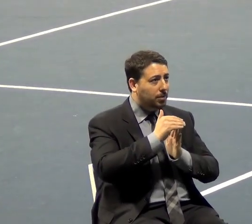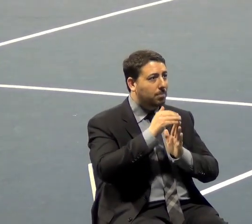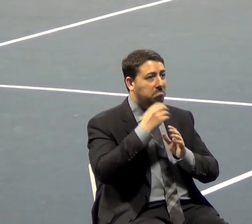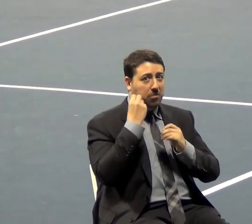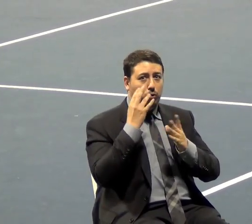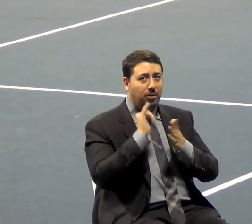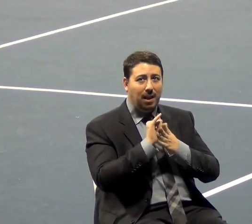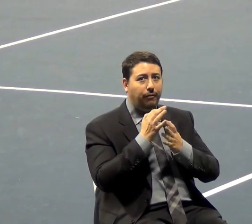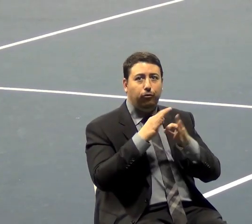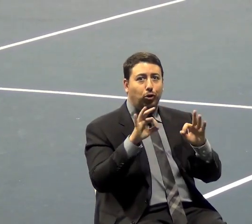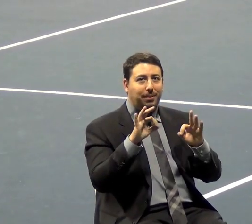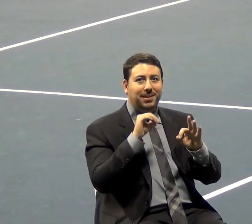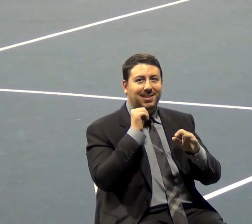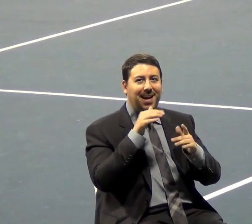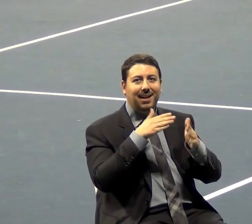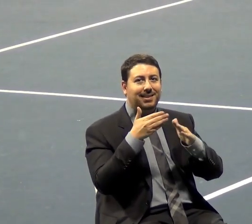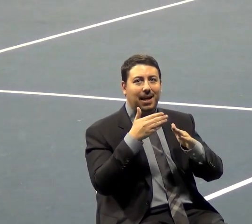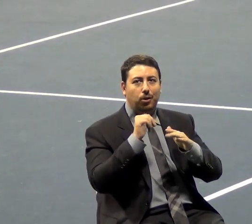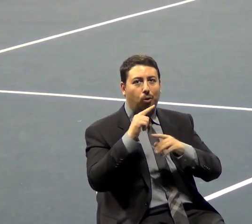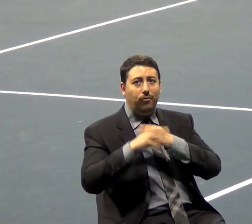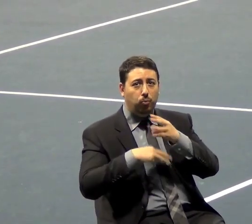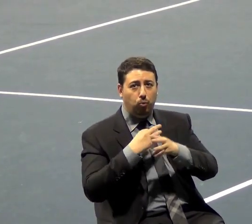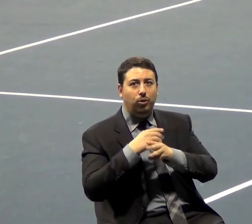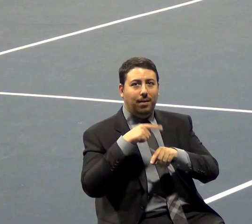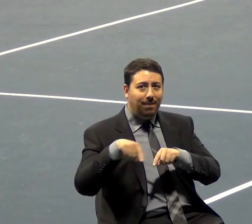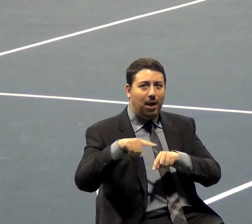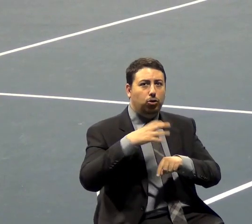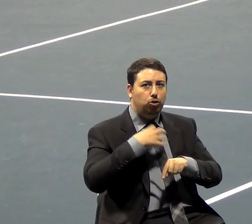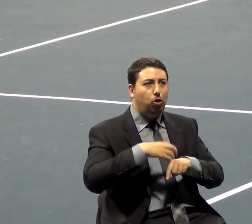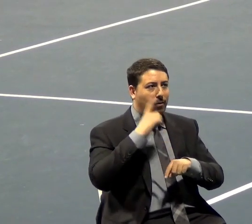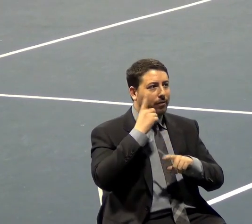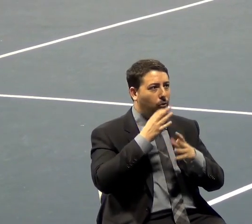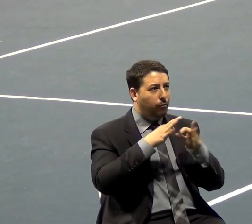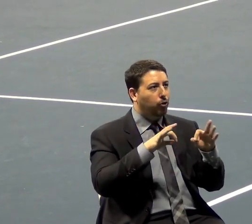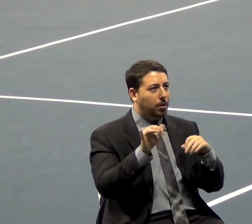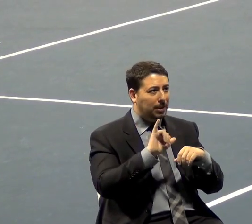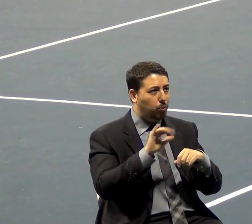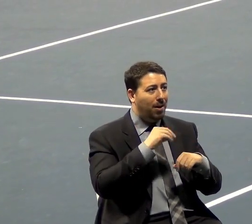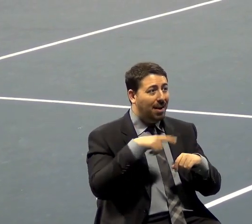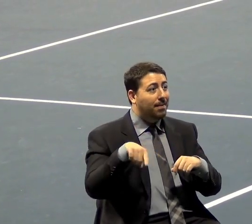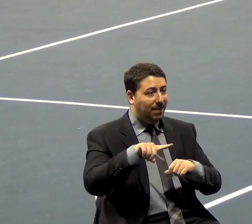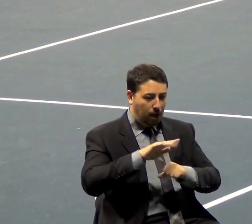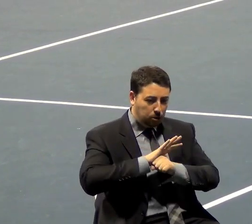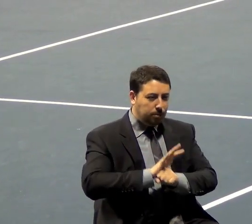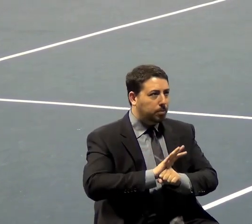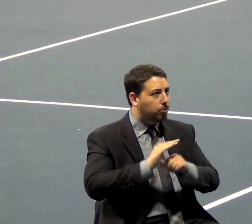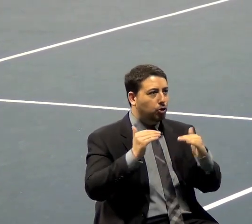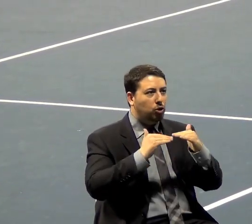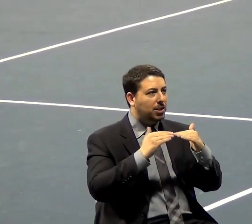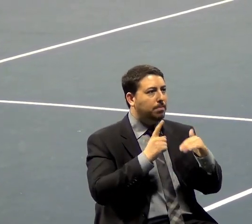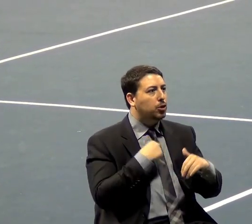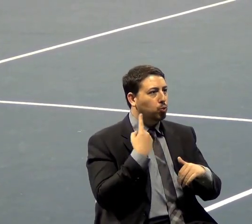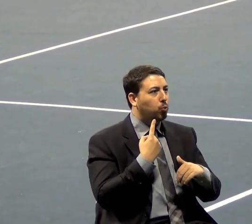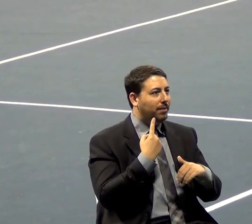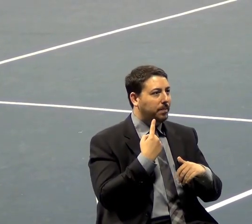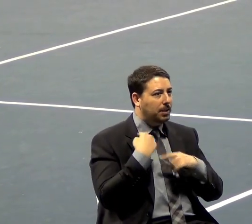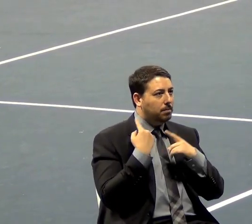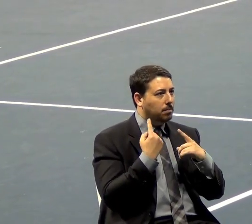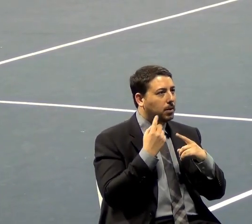world either. They are starving for freedom as well, and they have been suffocated just as much as we have been. So freedom, it